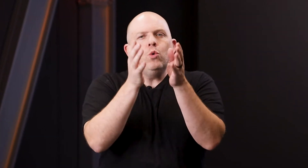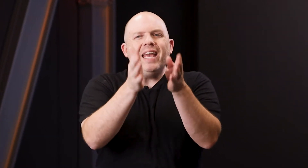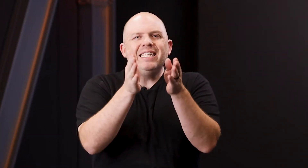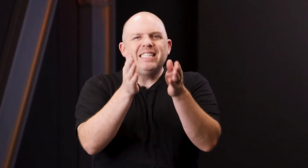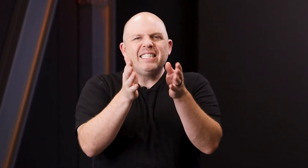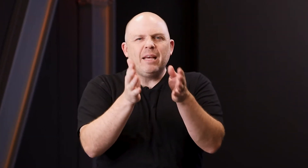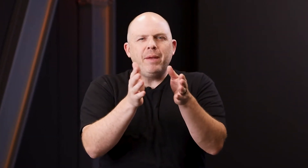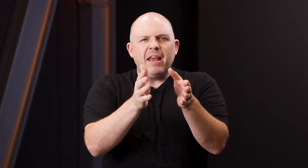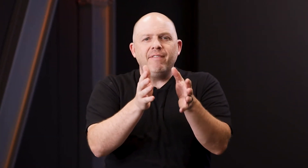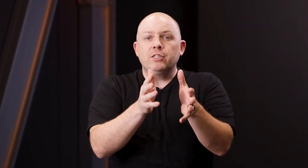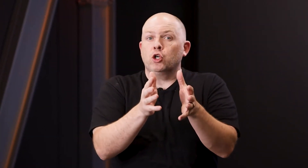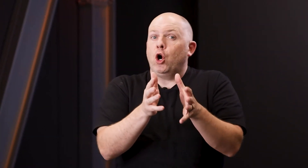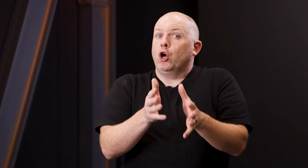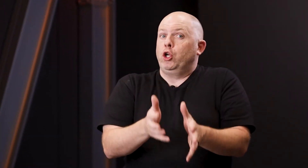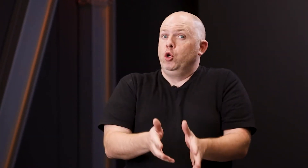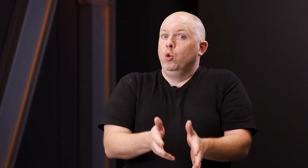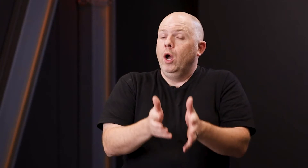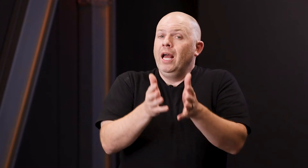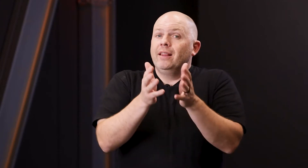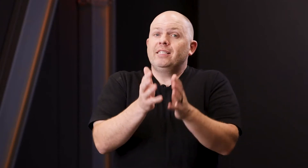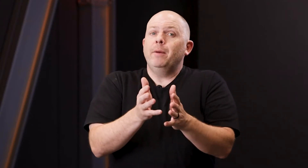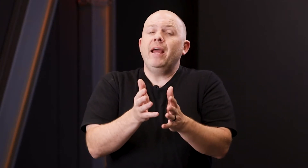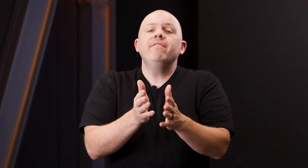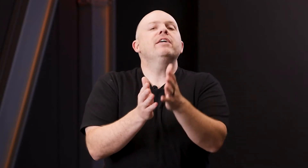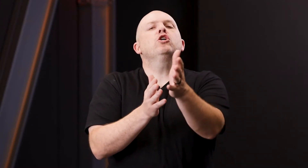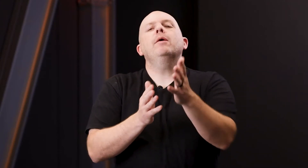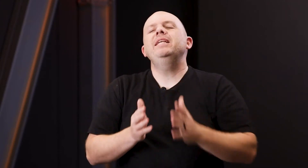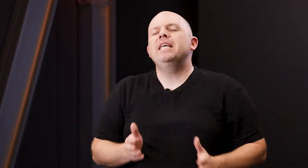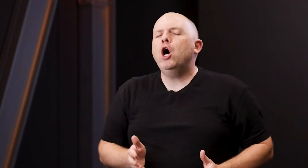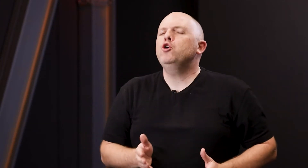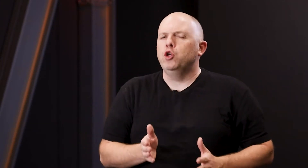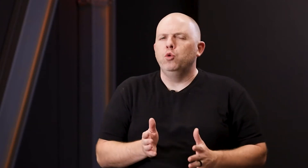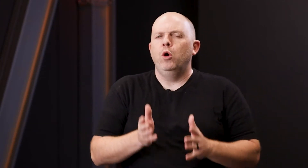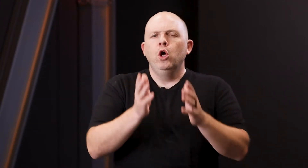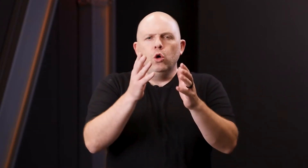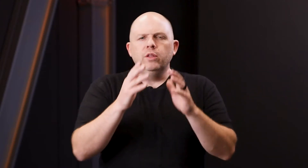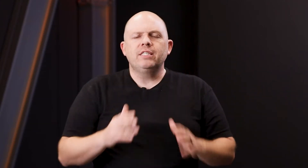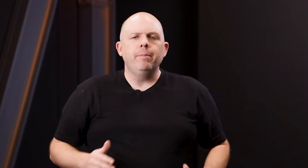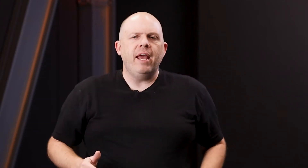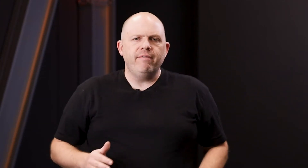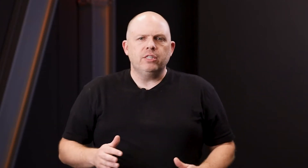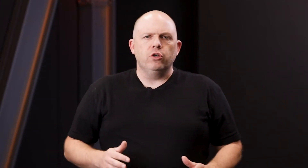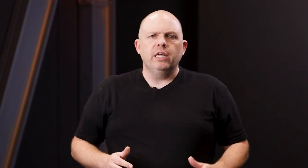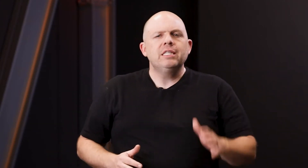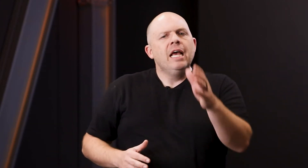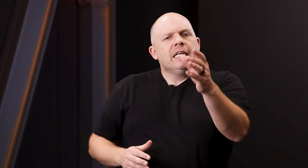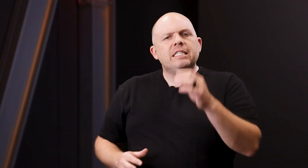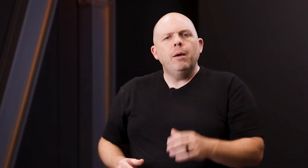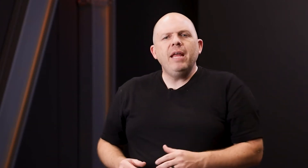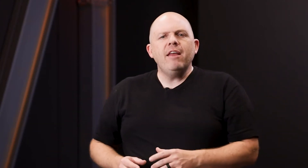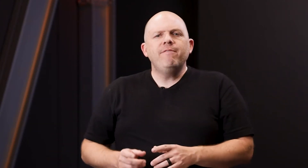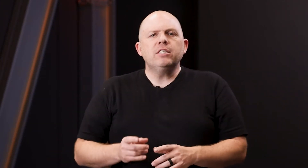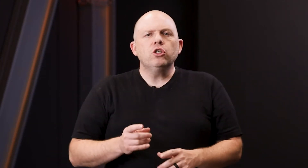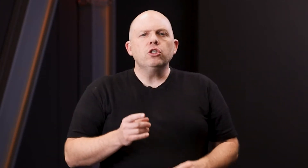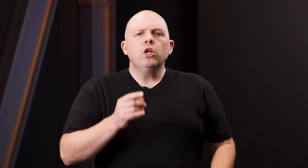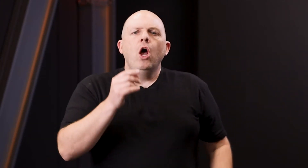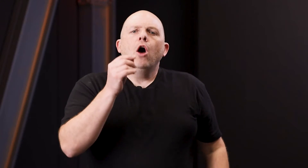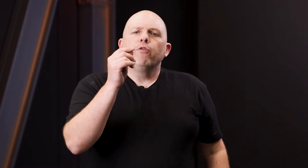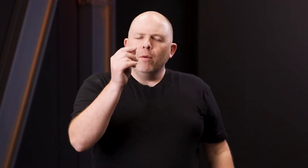is the someday investor? Are you the someday investor? Let me tell you who the someday investor is. Someday investors, for the